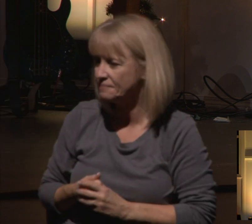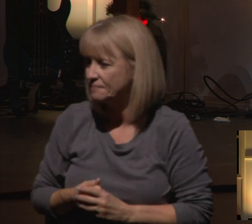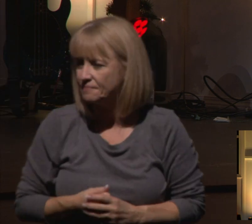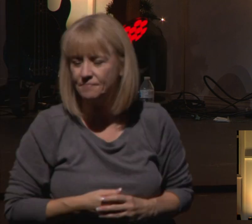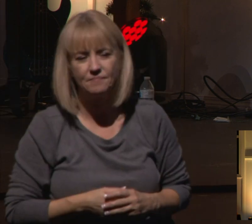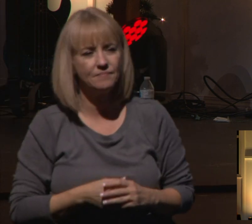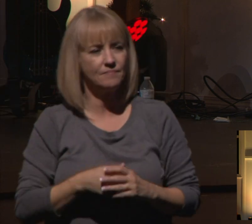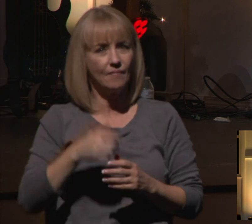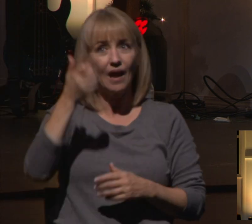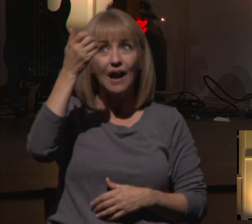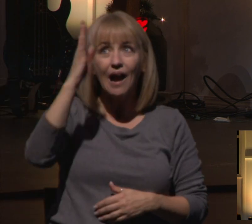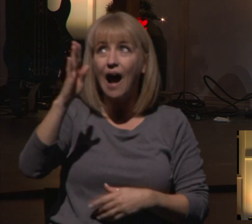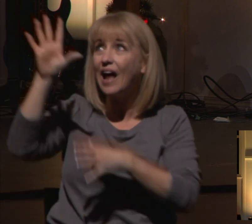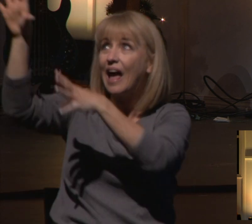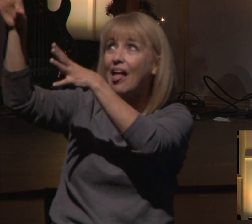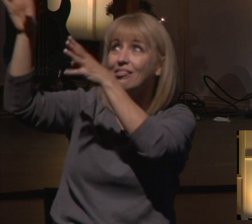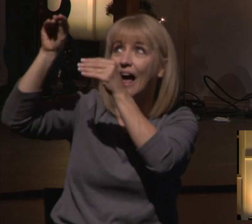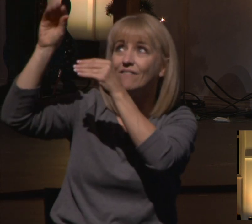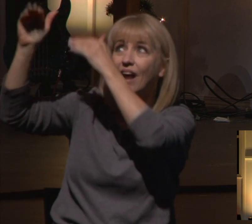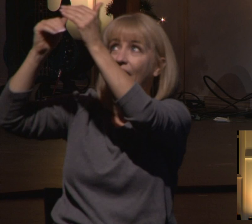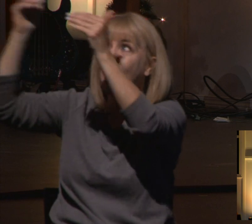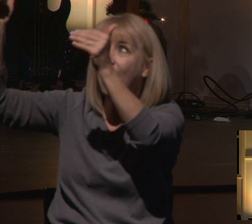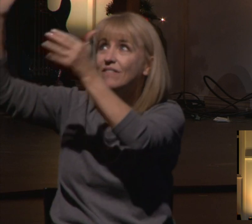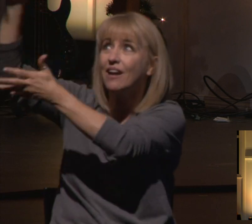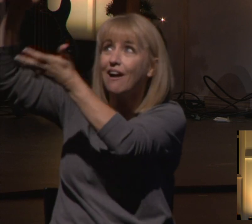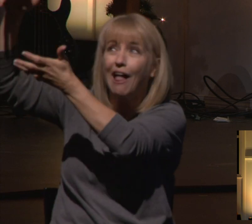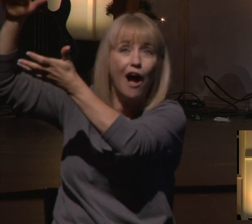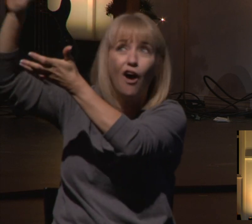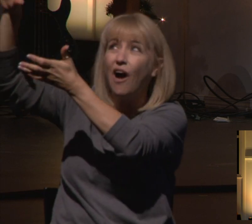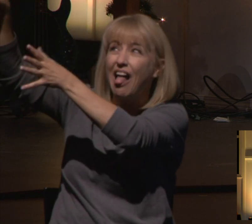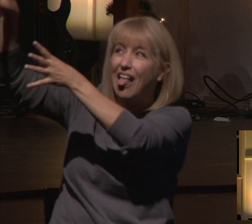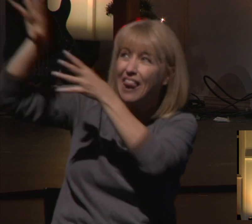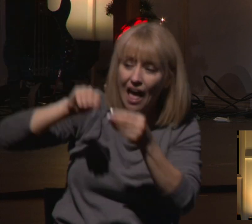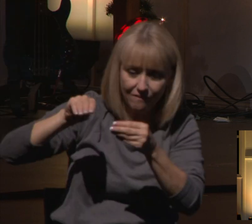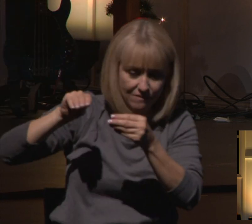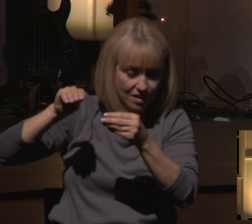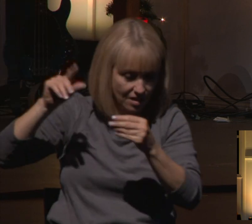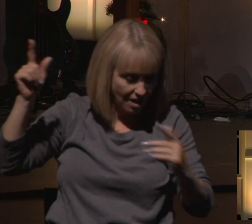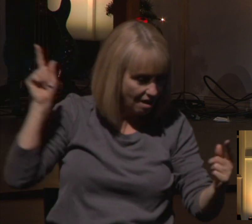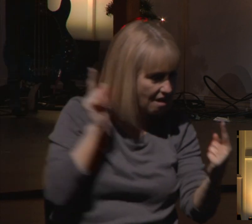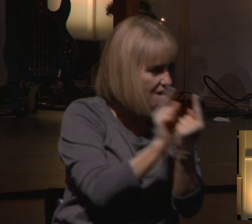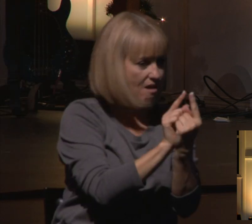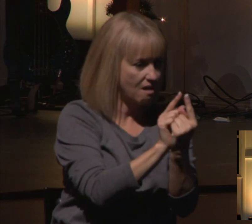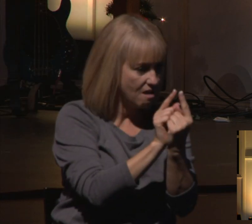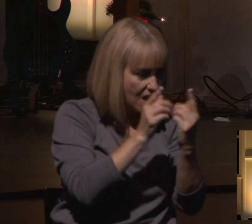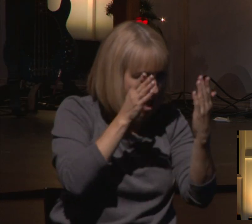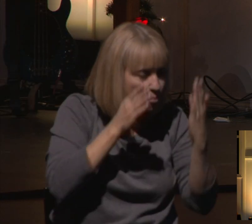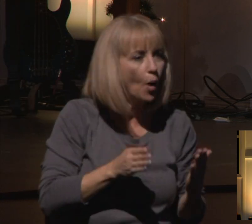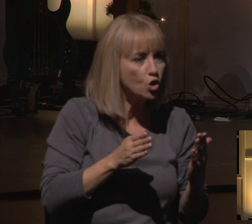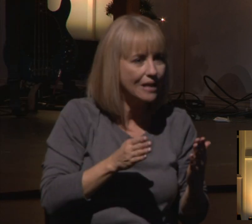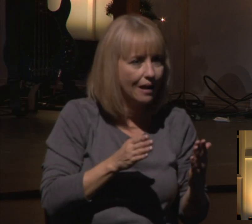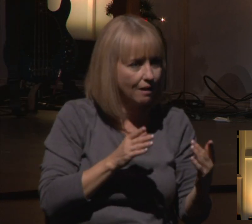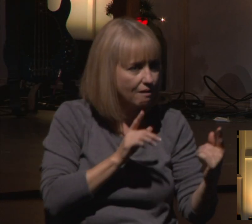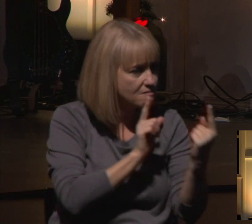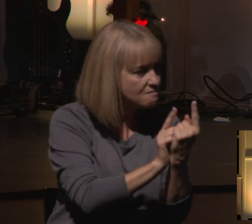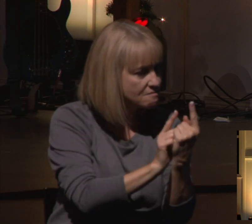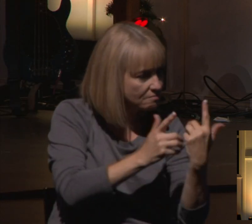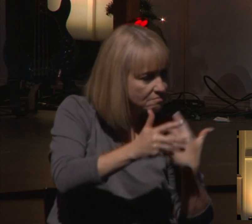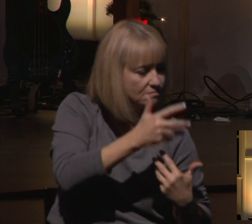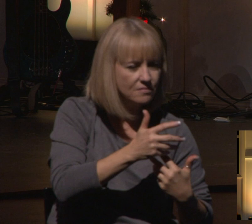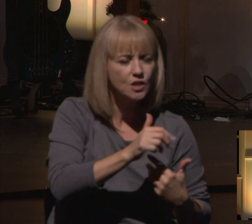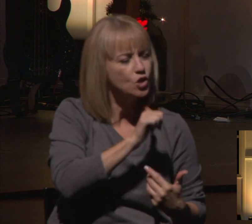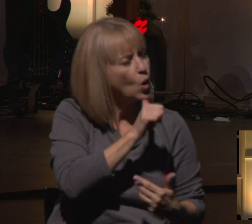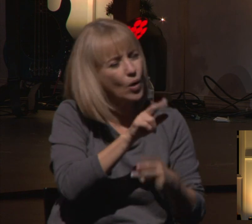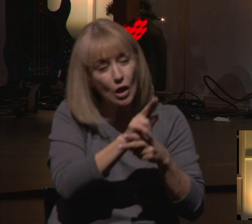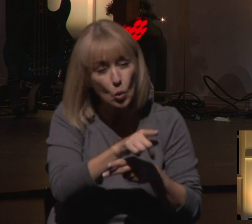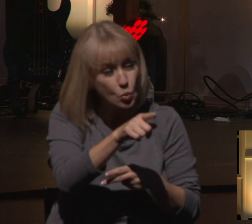and put on flesh and blood and he came with us in the person. Don't get used to digital and don't